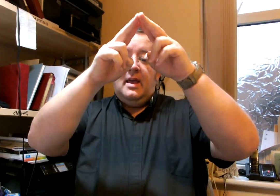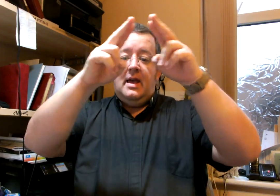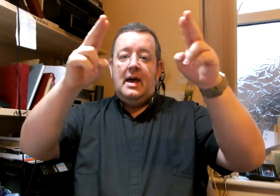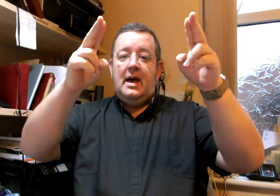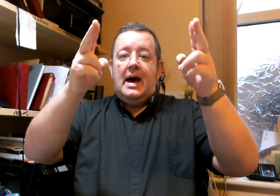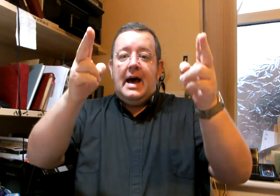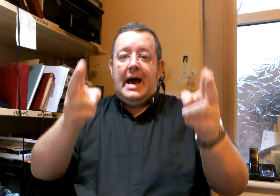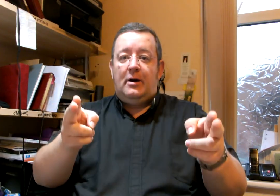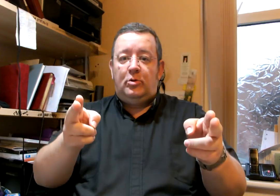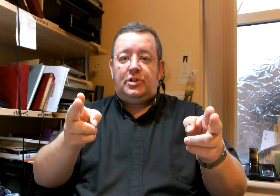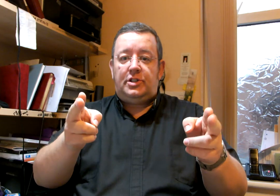House.